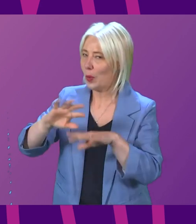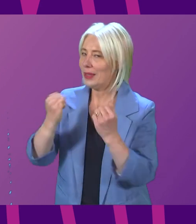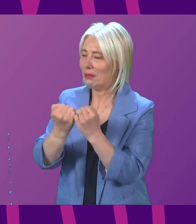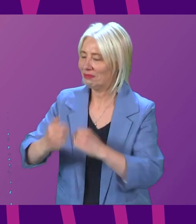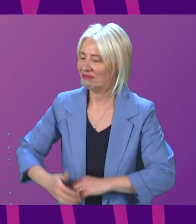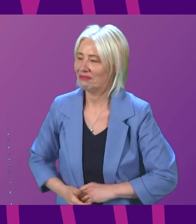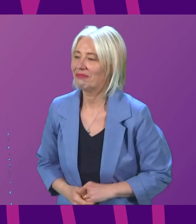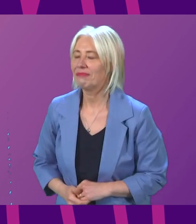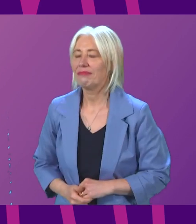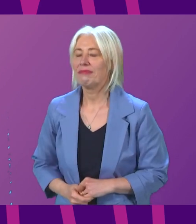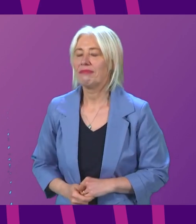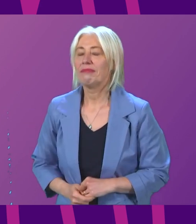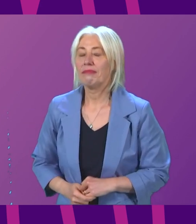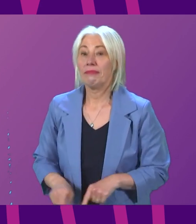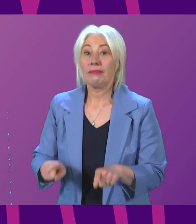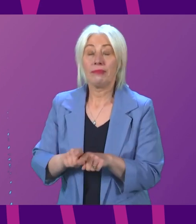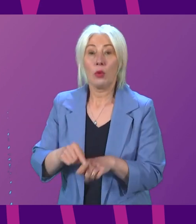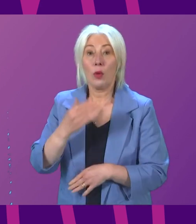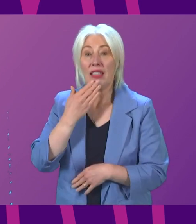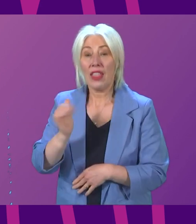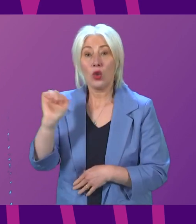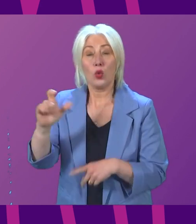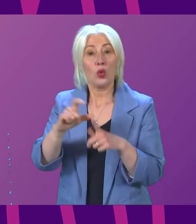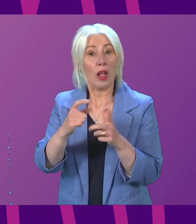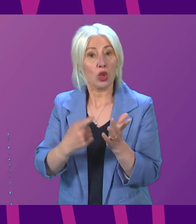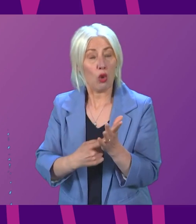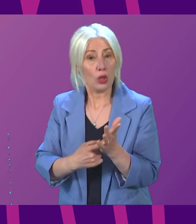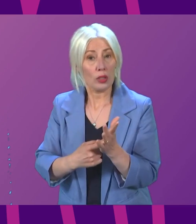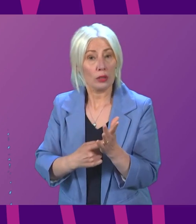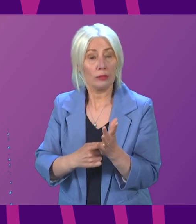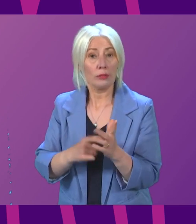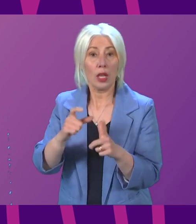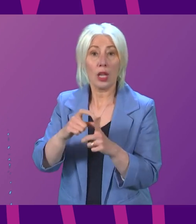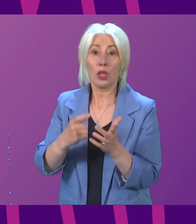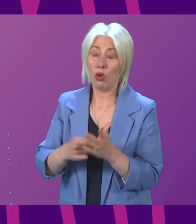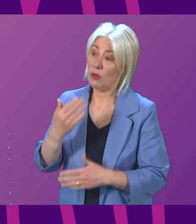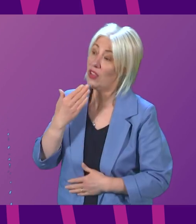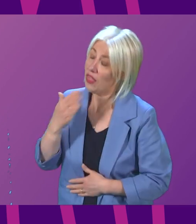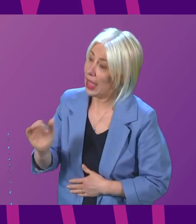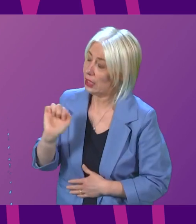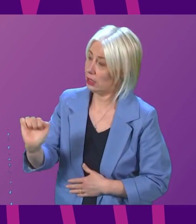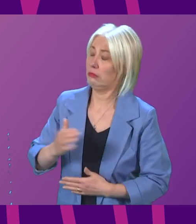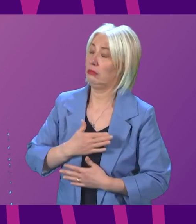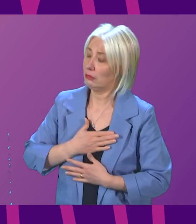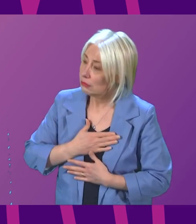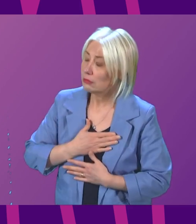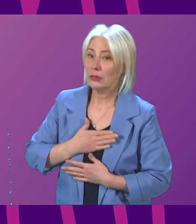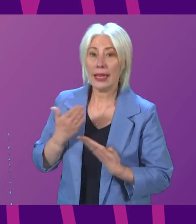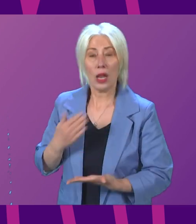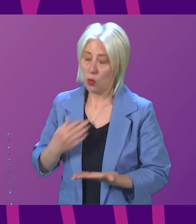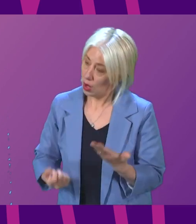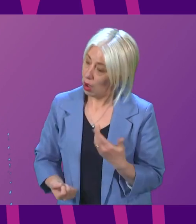And can I also take the opportunity to thank Douglas Ross? Can I thank Douglas Ross warmly for giving me the